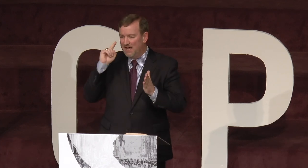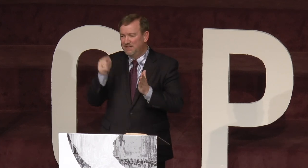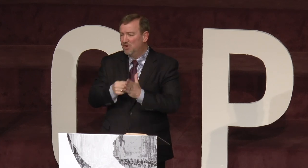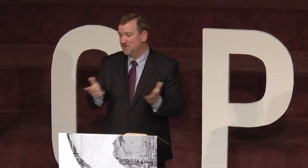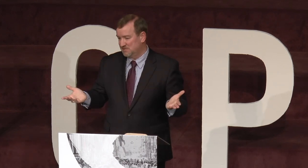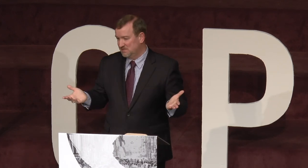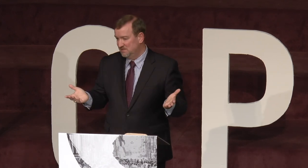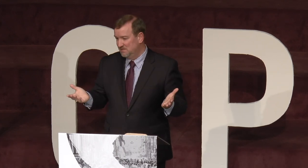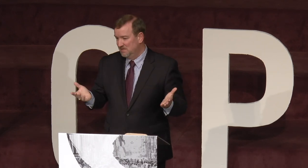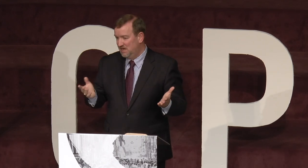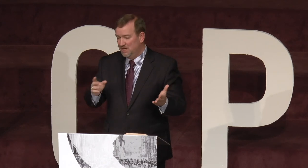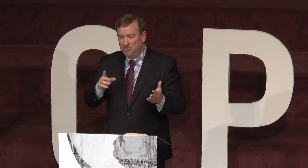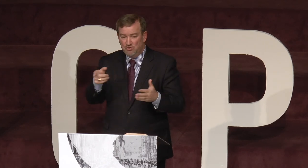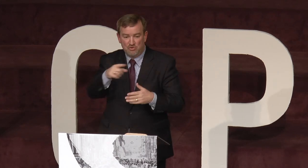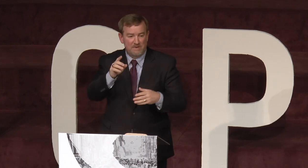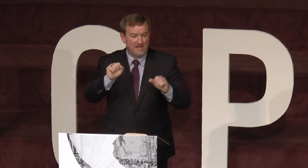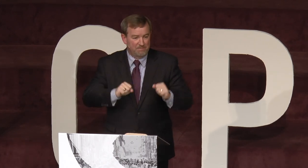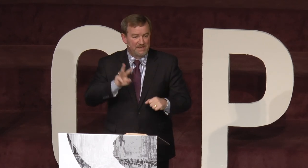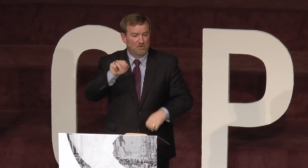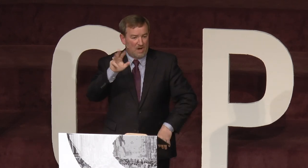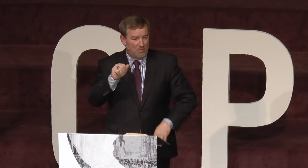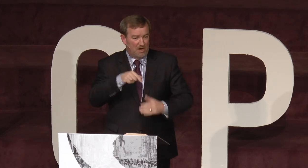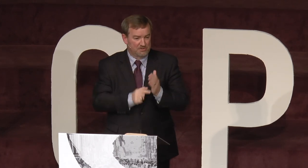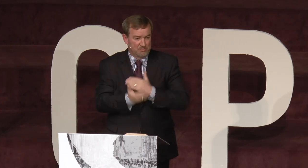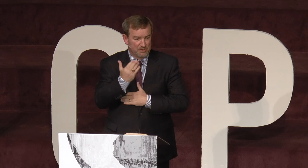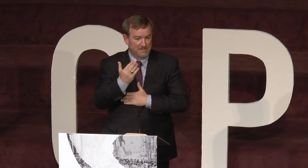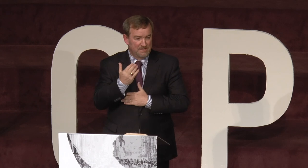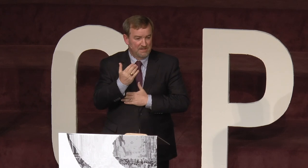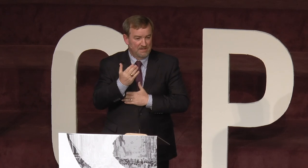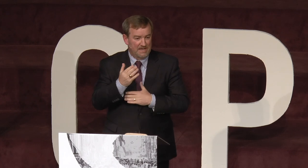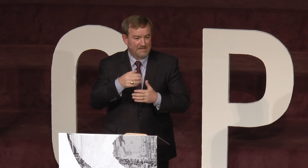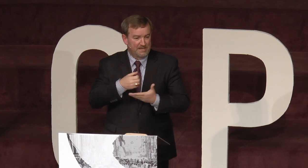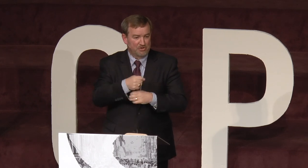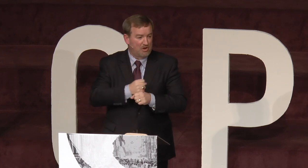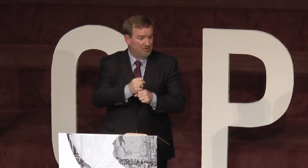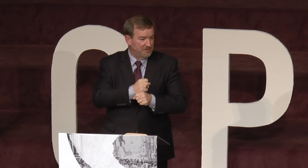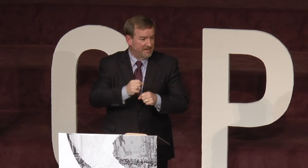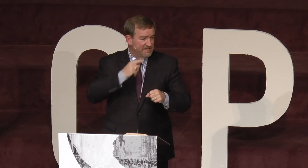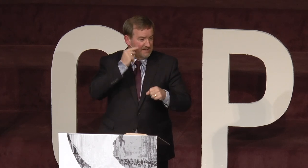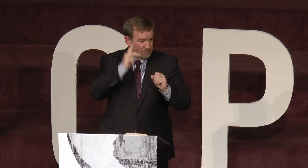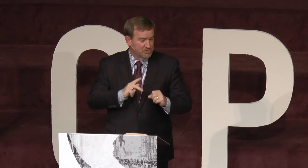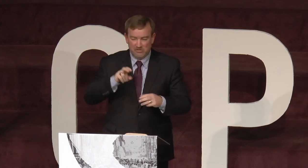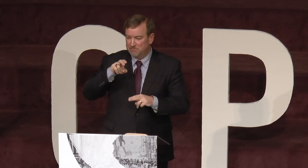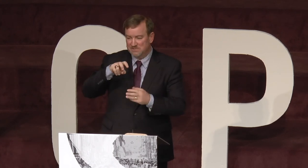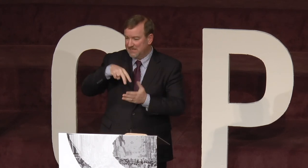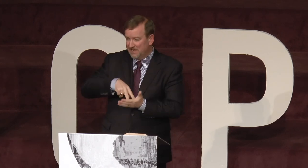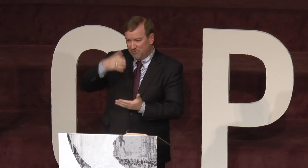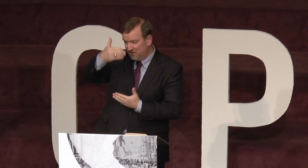unnoticed. You may have been in the wah-wah this morning and getting your coffee, and a deaf person could have been standing right